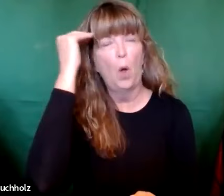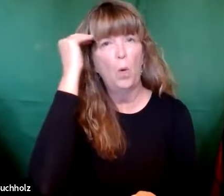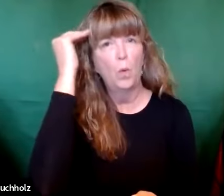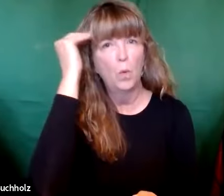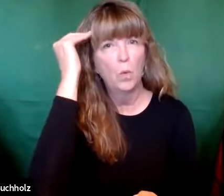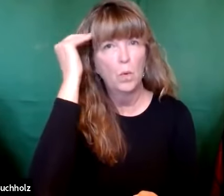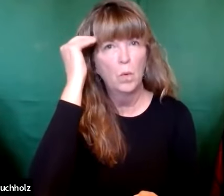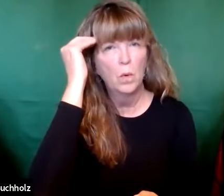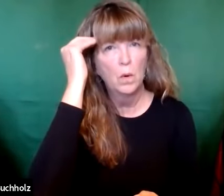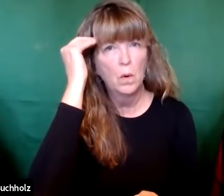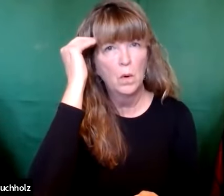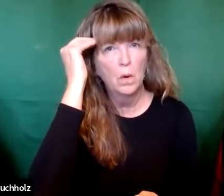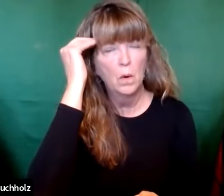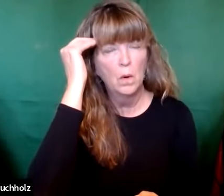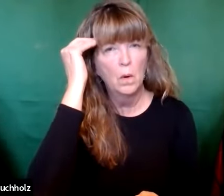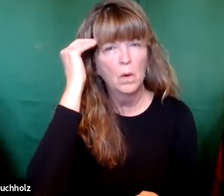Because he wanted us to know